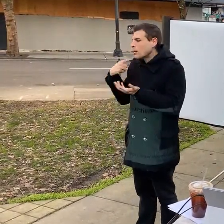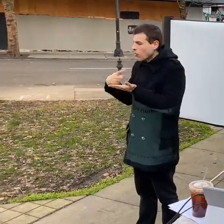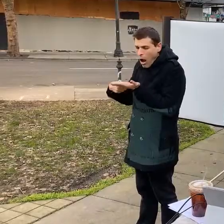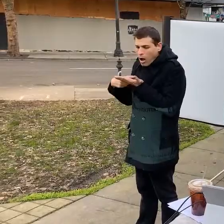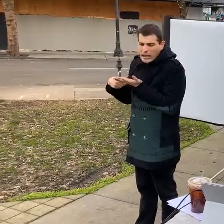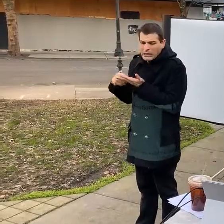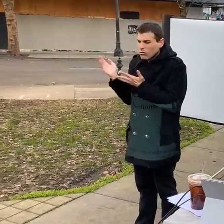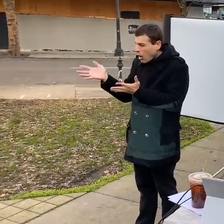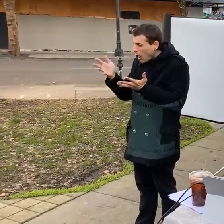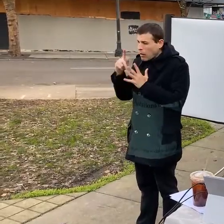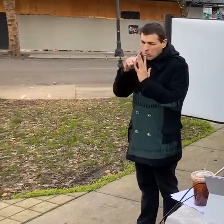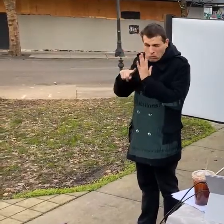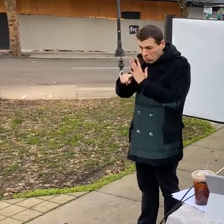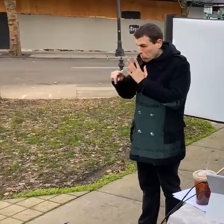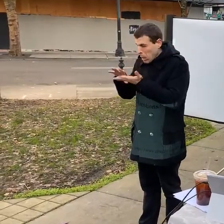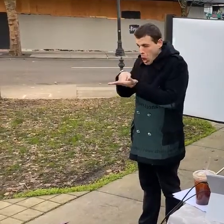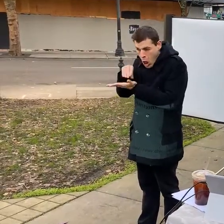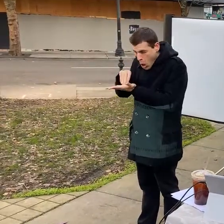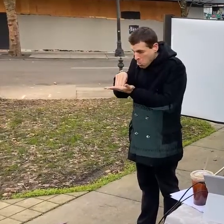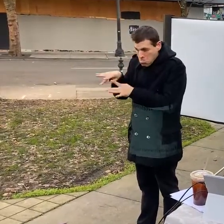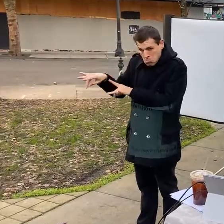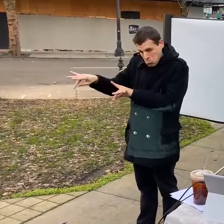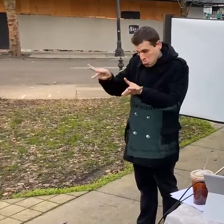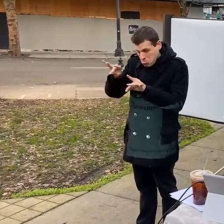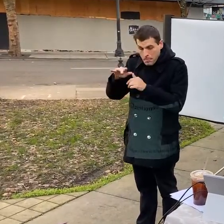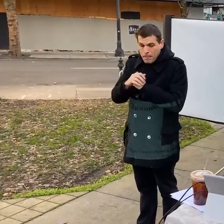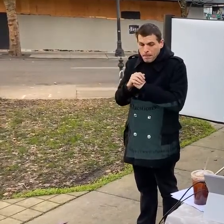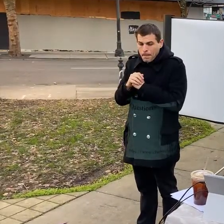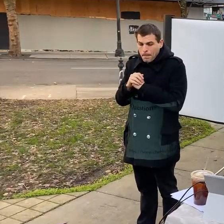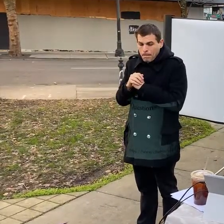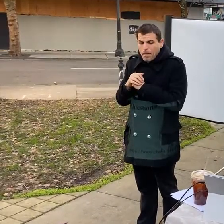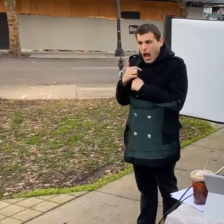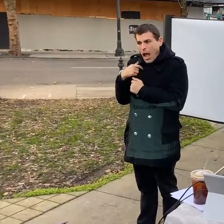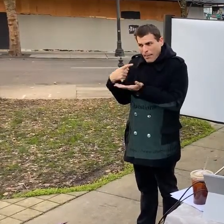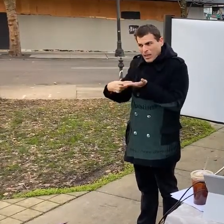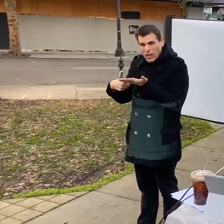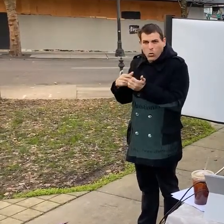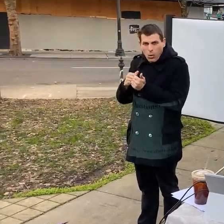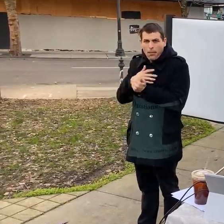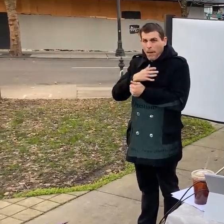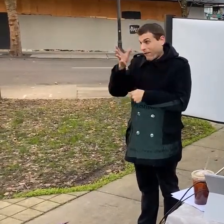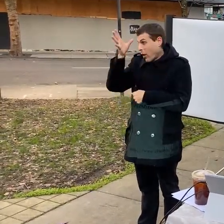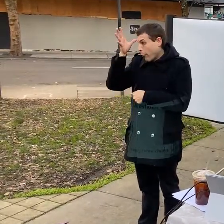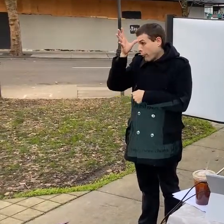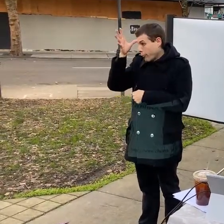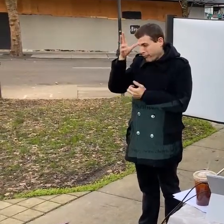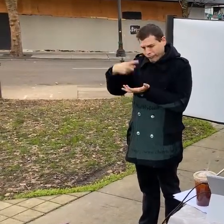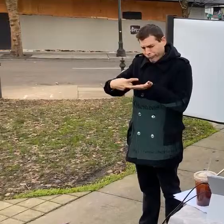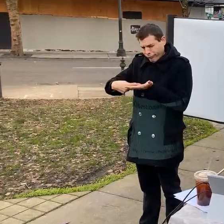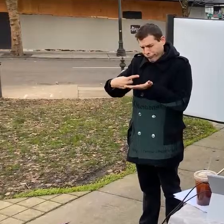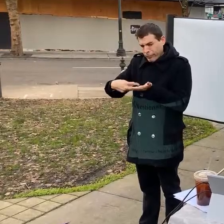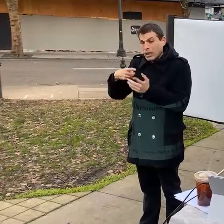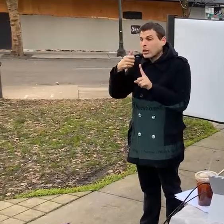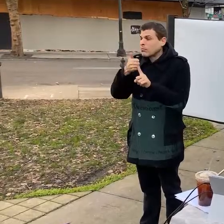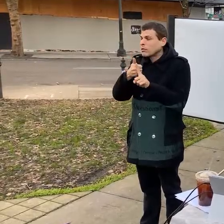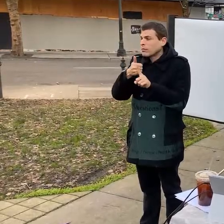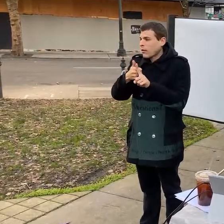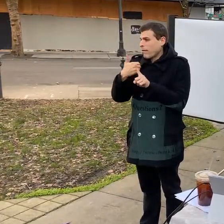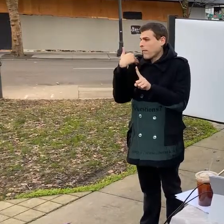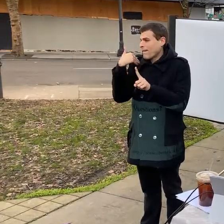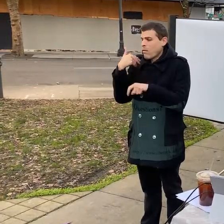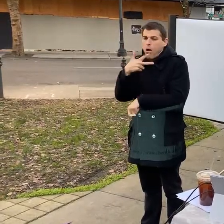um i have uh had a lot of discussions with my father who's a retired hazmat lieutenant in